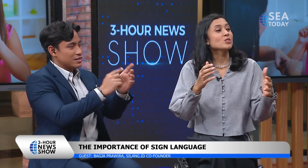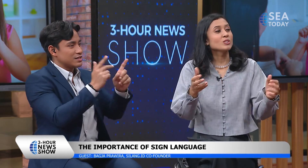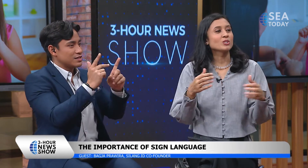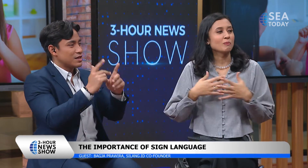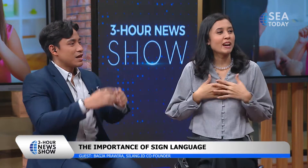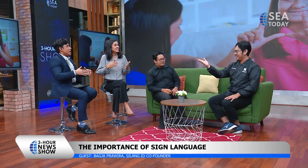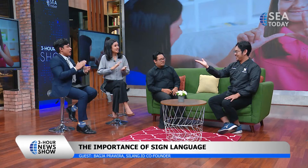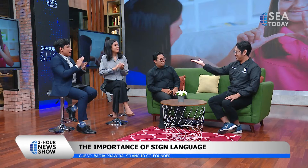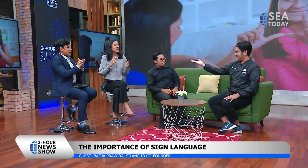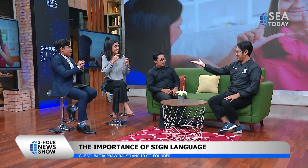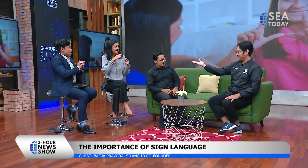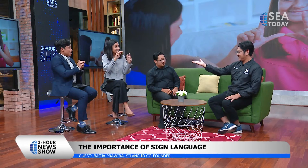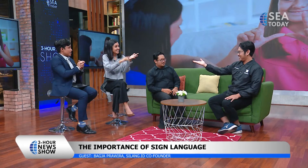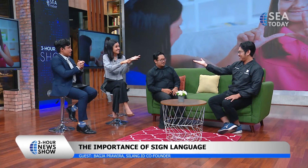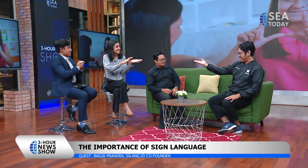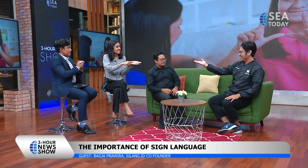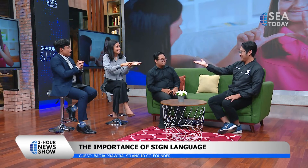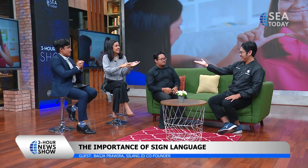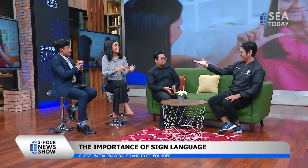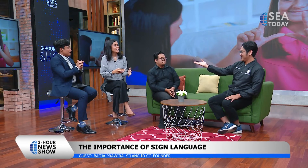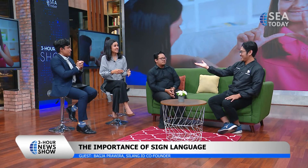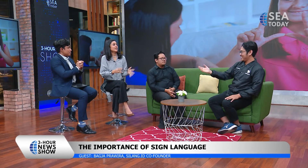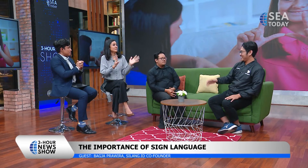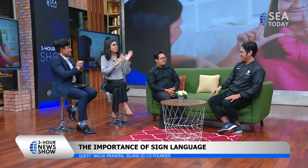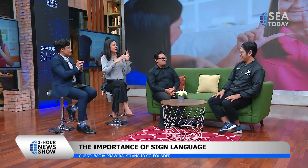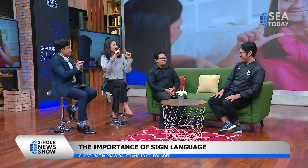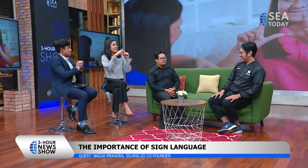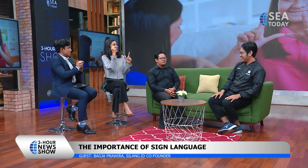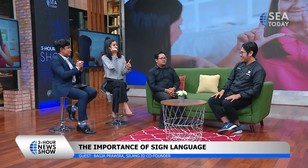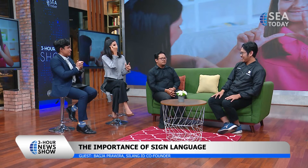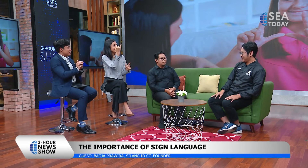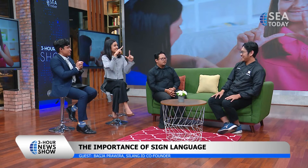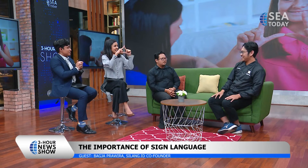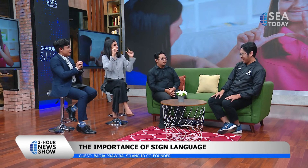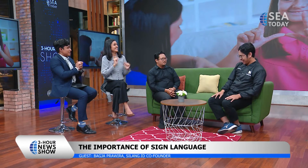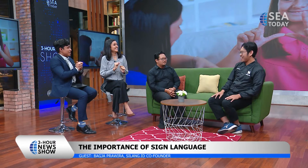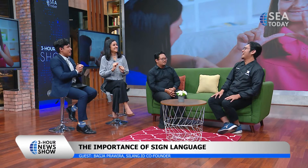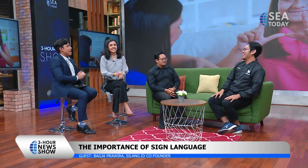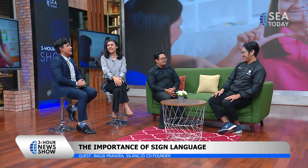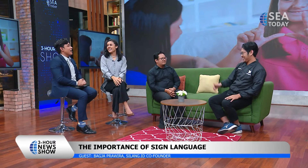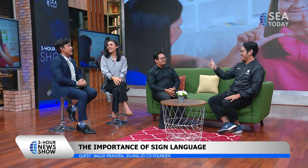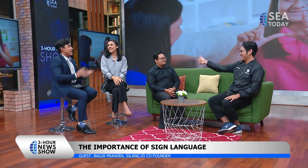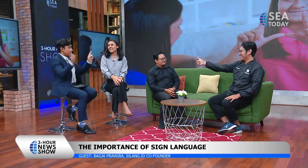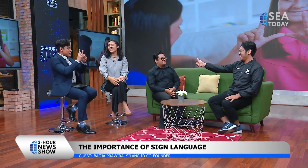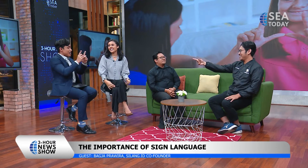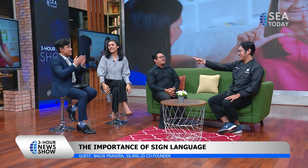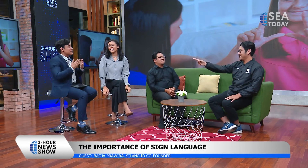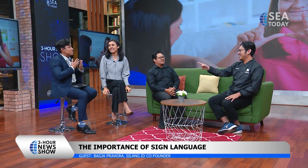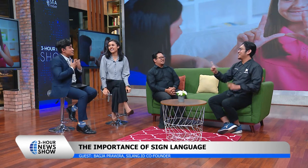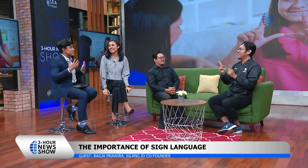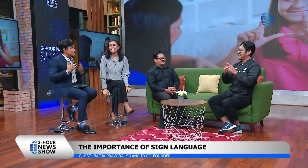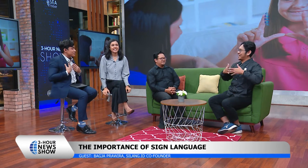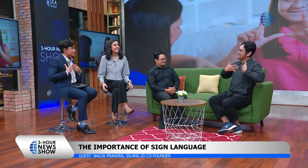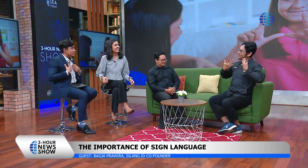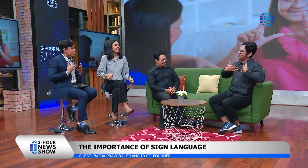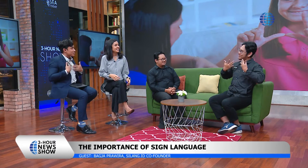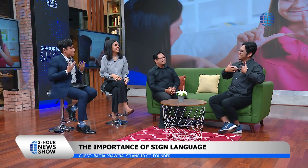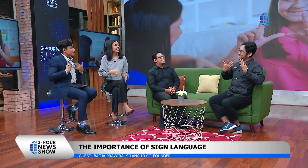sorry my name is uh yeah maria yeah nice to meet you nice